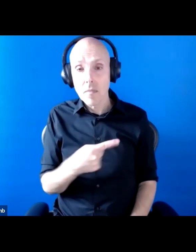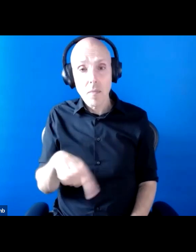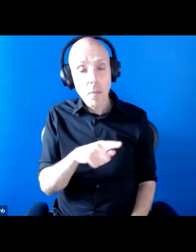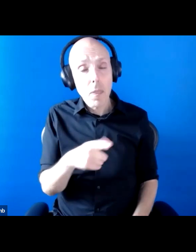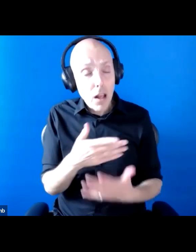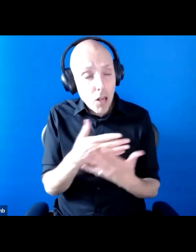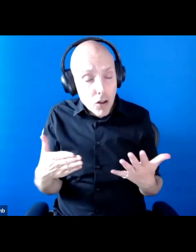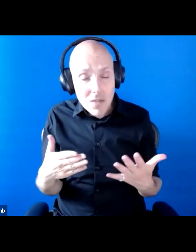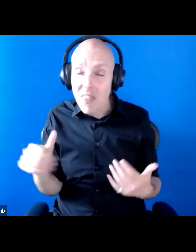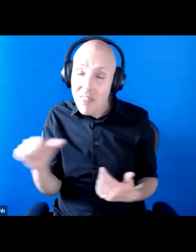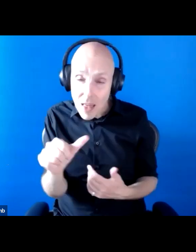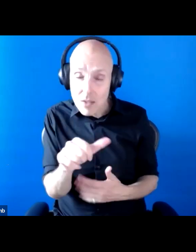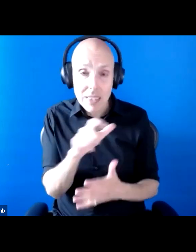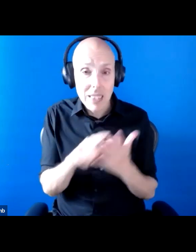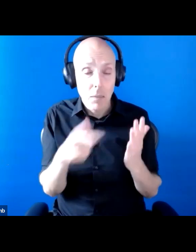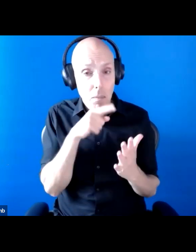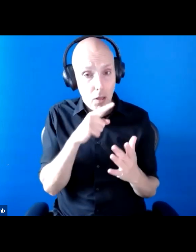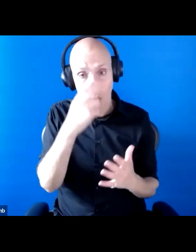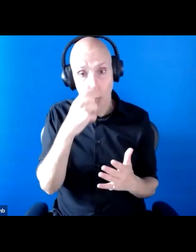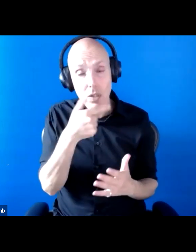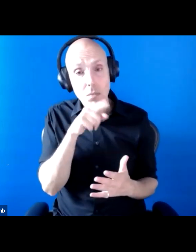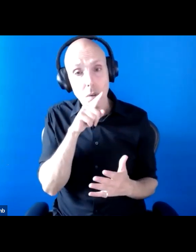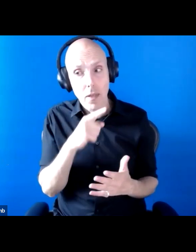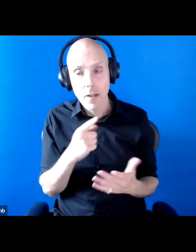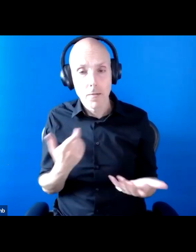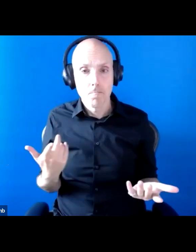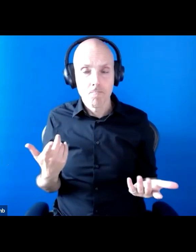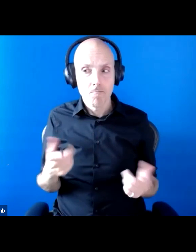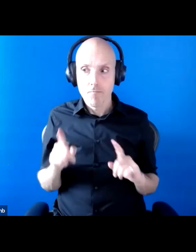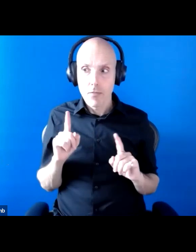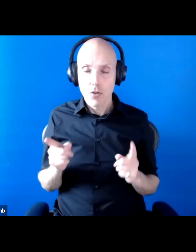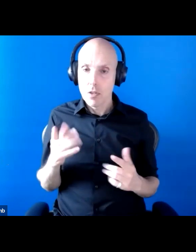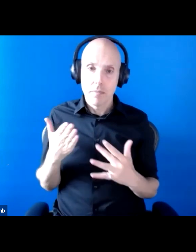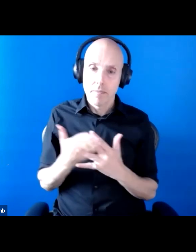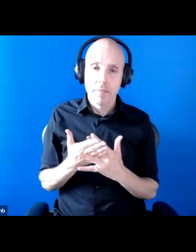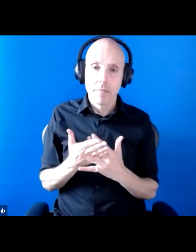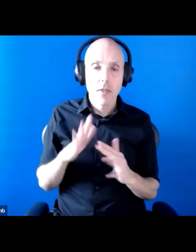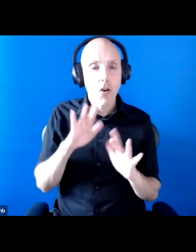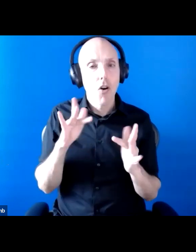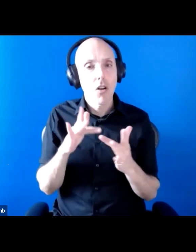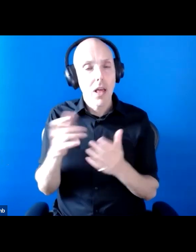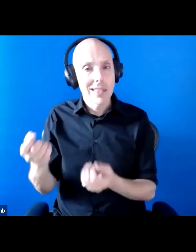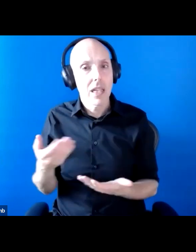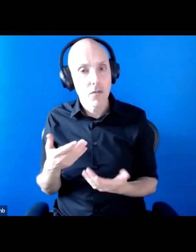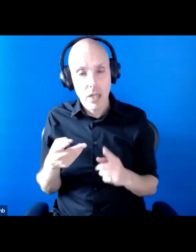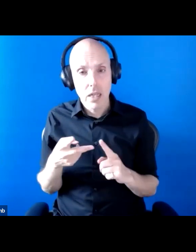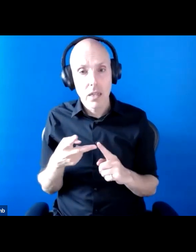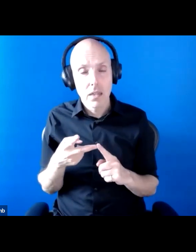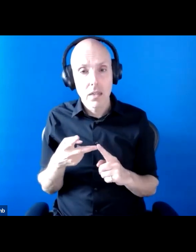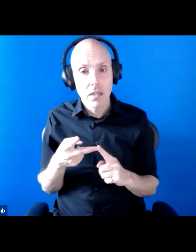disabled people and older people not being able to access online deliveries and not being able to get support and